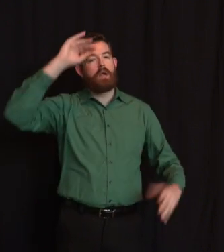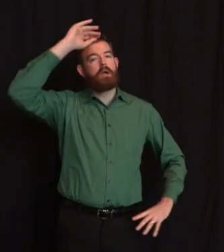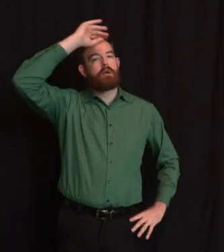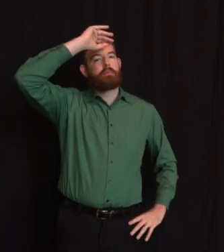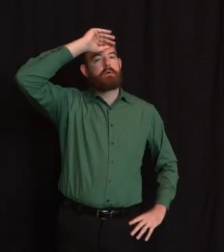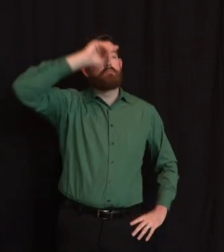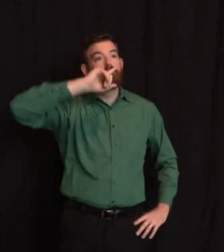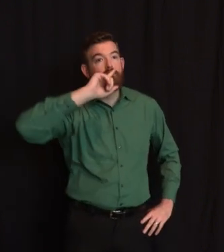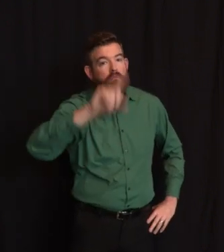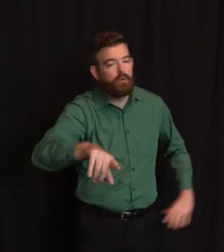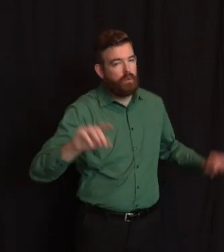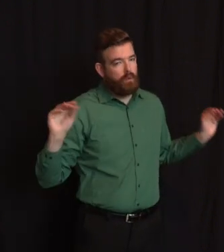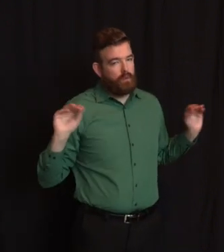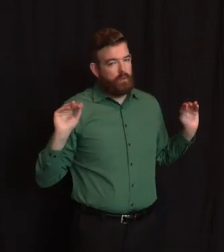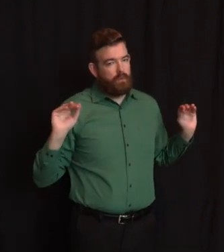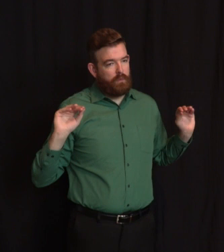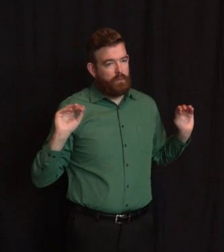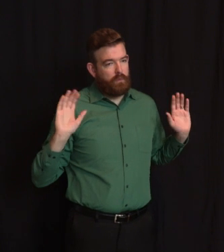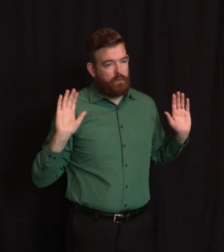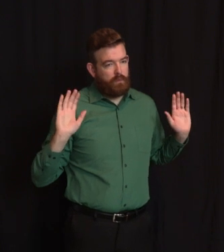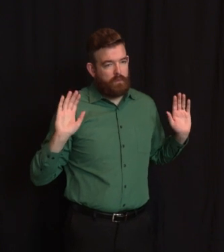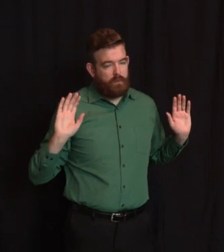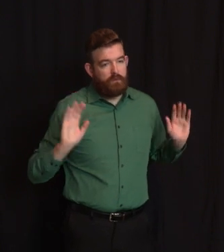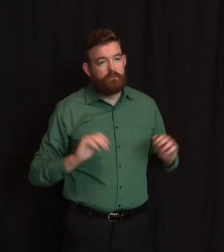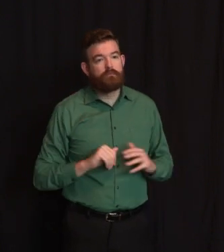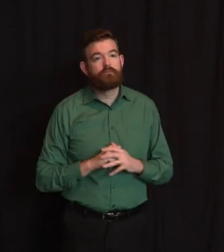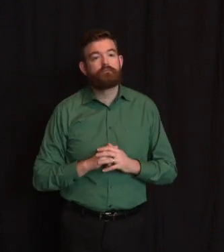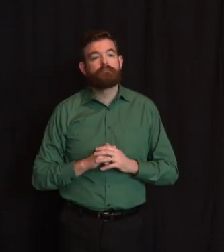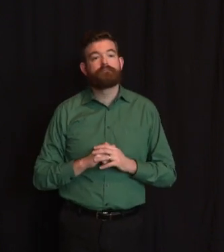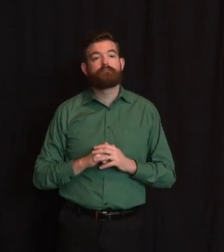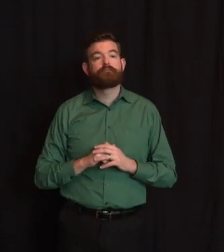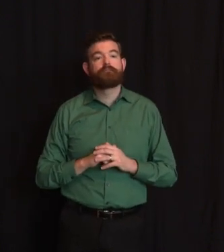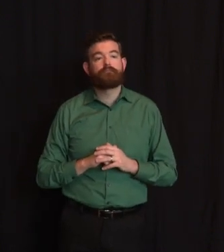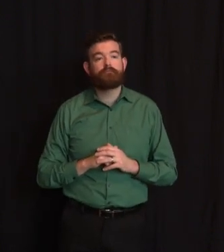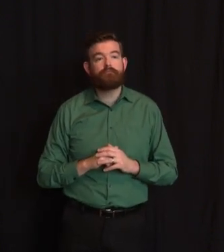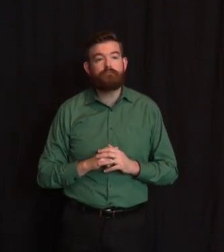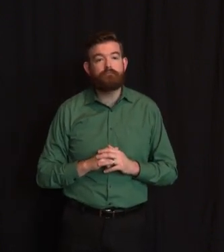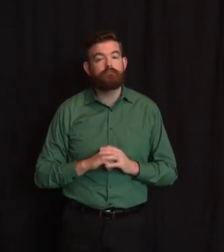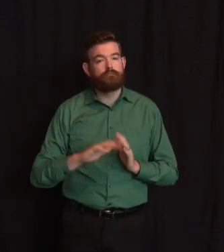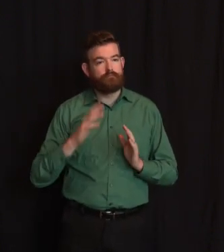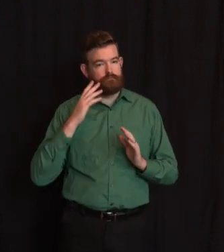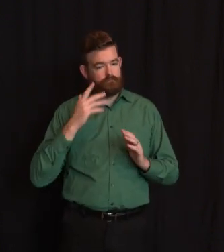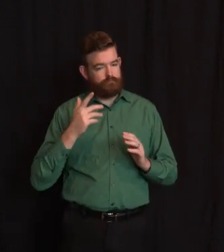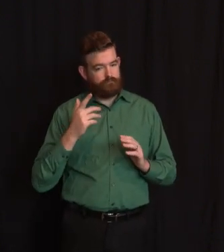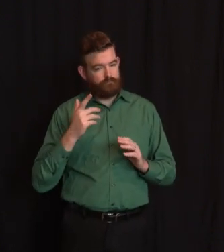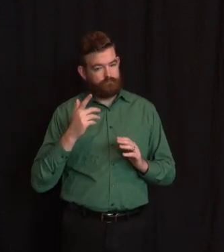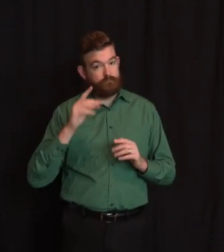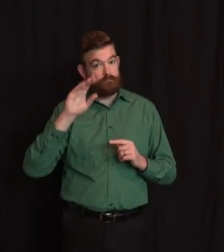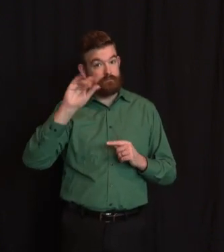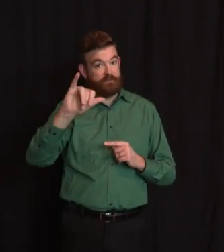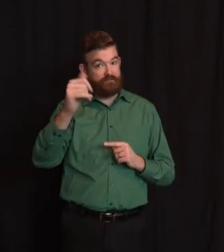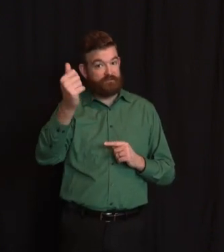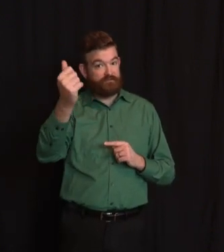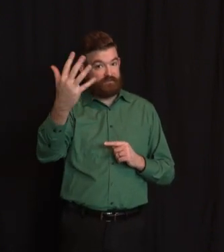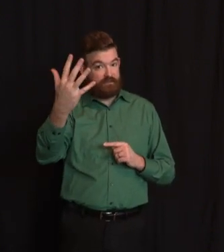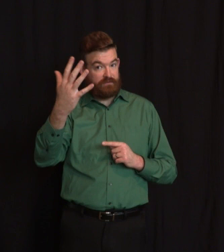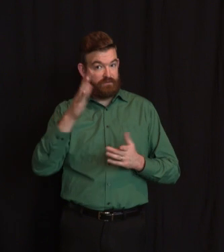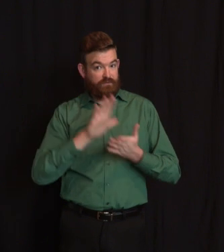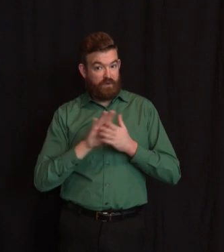So that's my answer today based on what we all know today. But let's see what that looks like when we make any other decisions. If, but again,